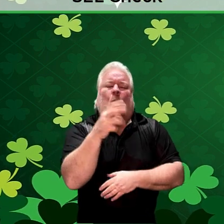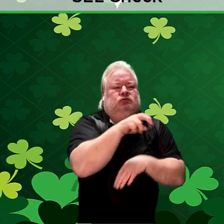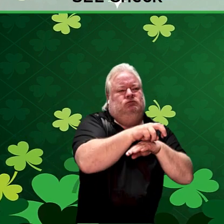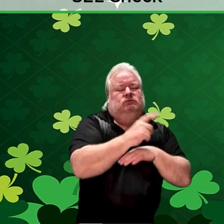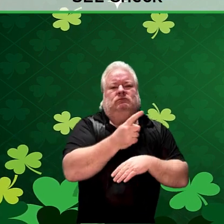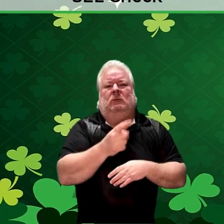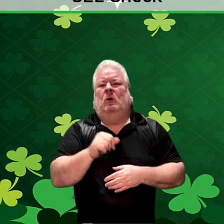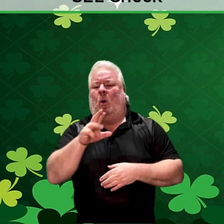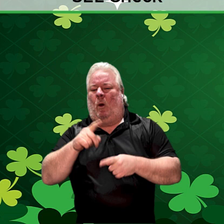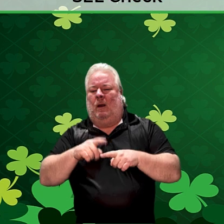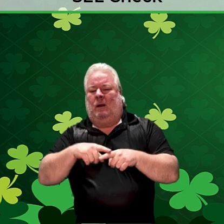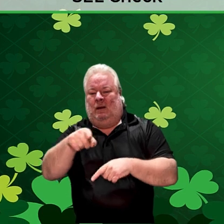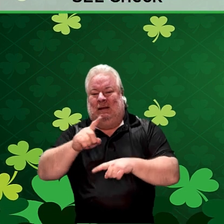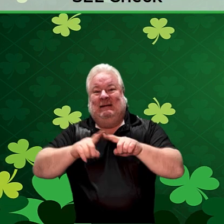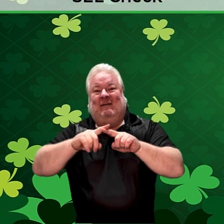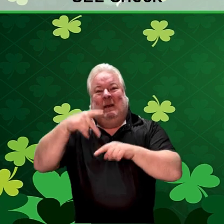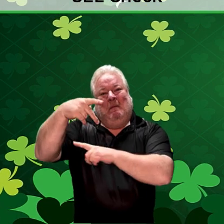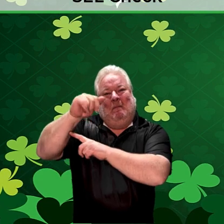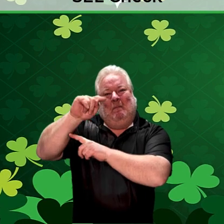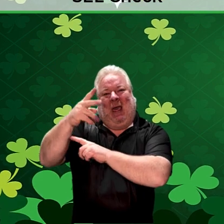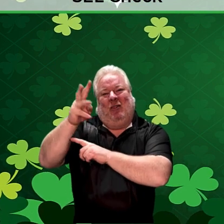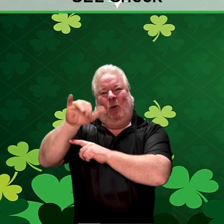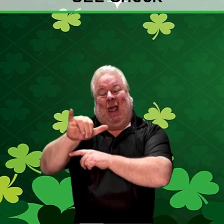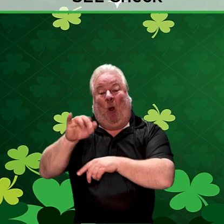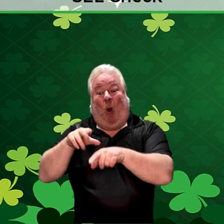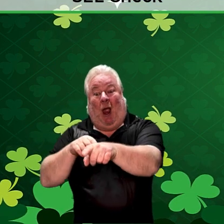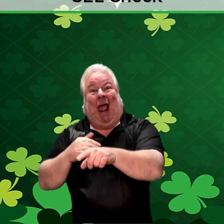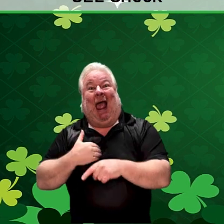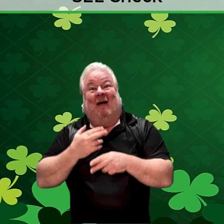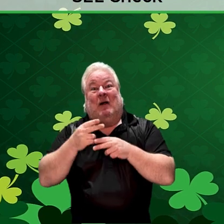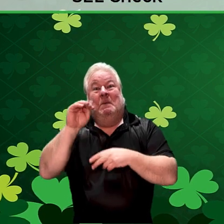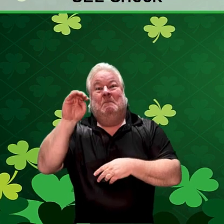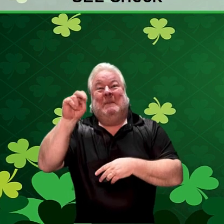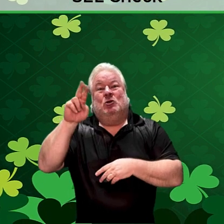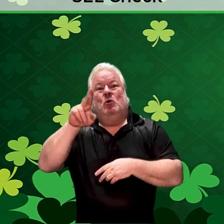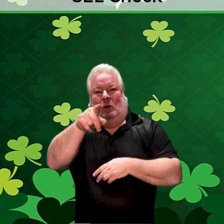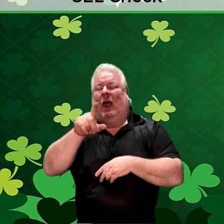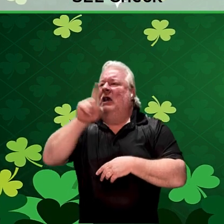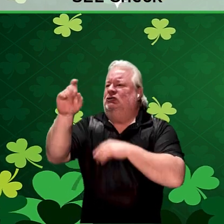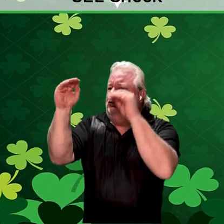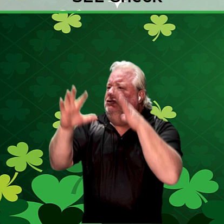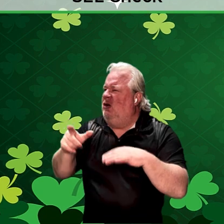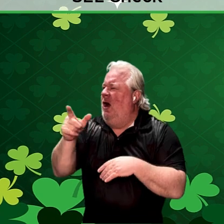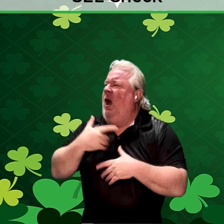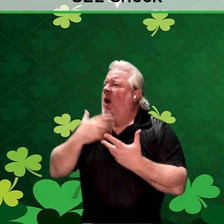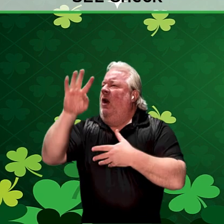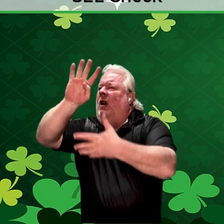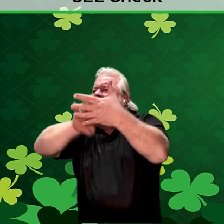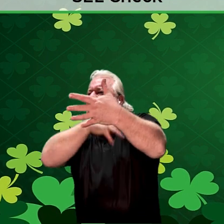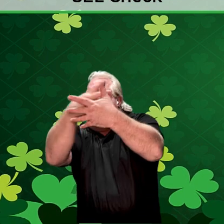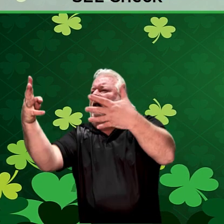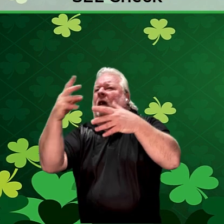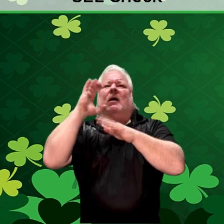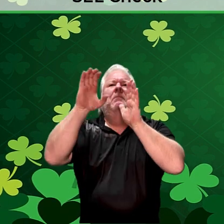Or you can ask the teacher to see one of these zones menu that has many other